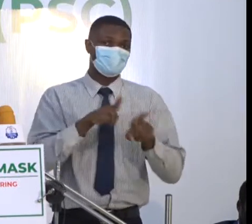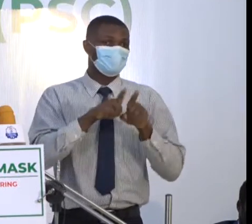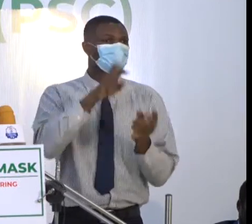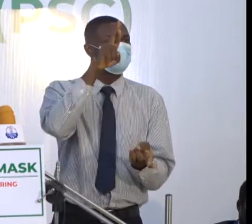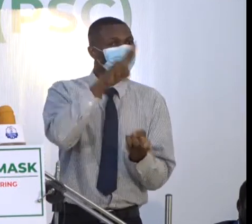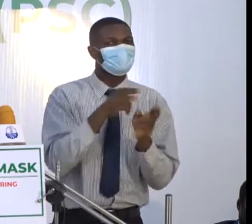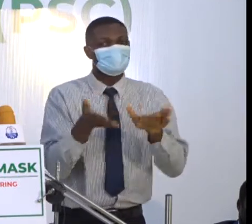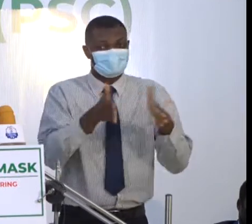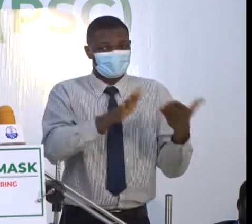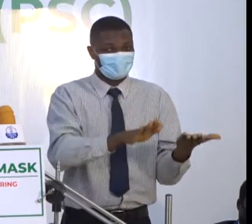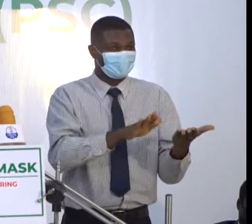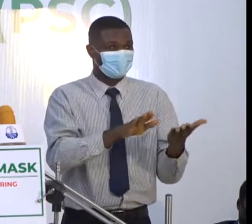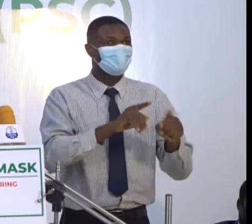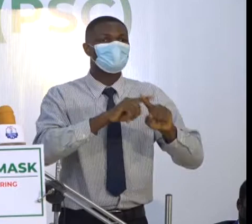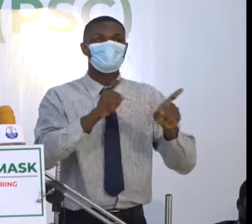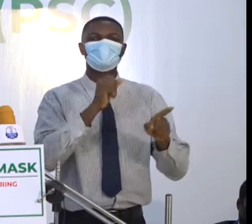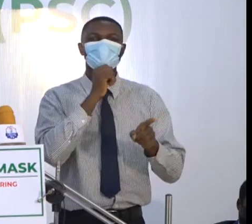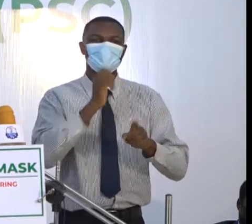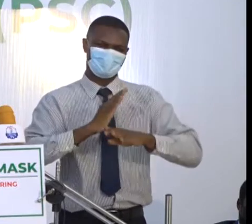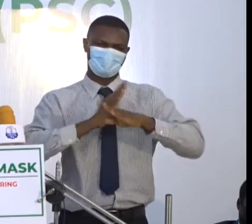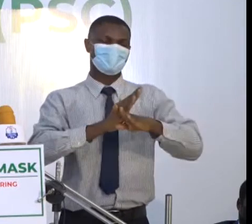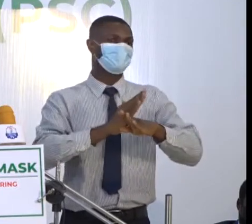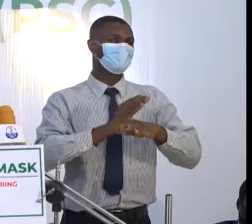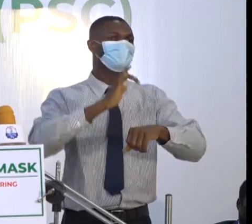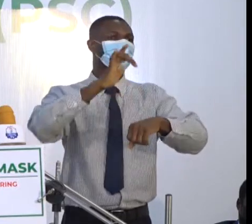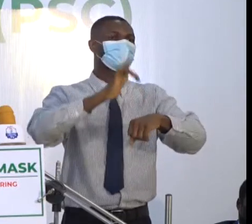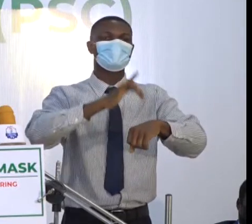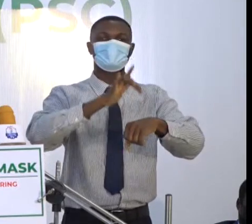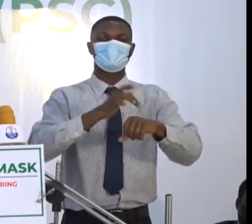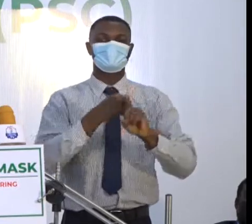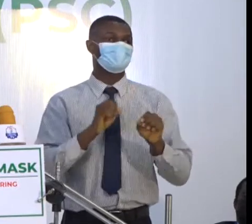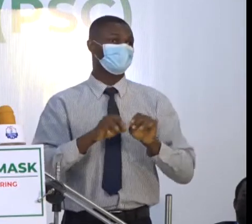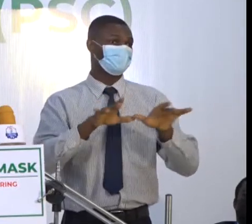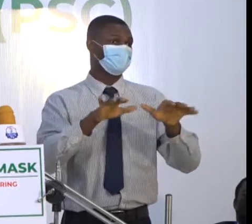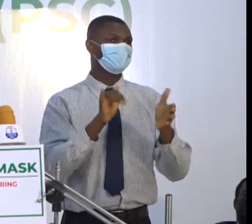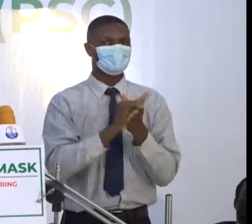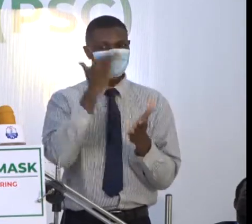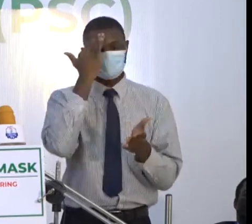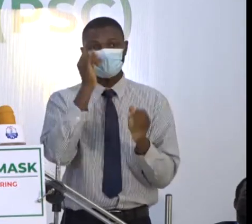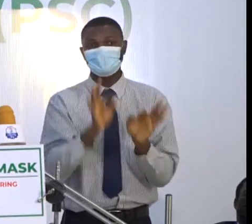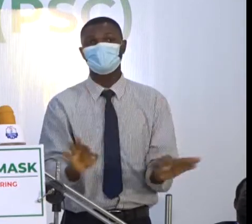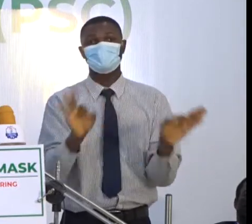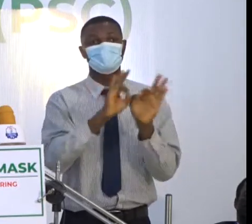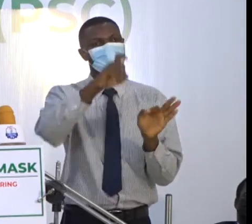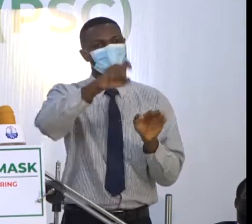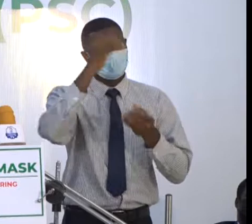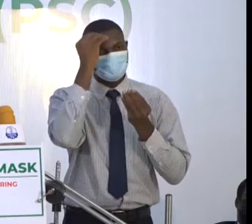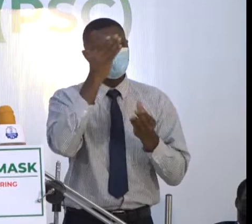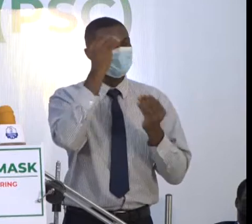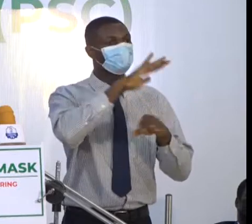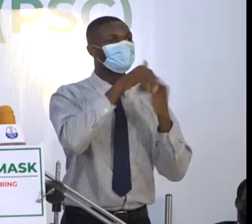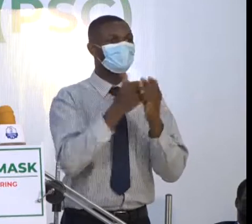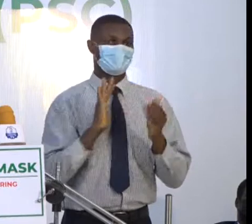contacting the virus. Hence, the need to religiously observe the non-pharmaceutical